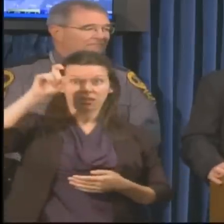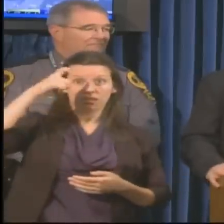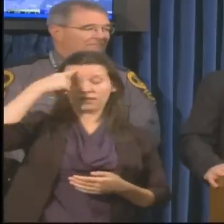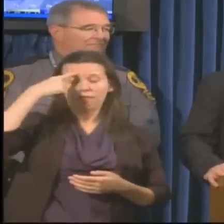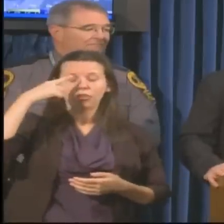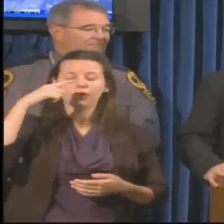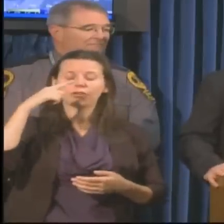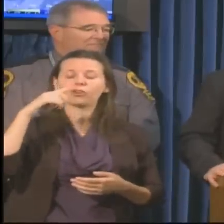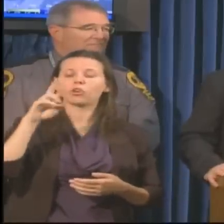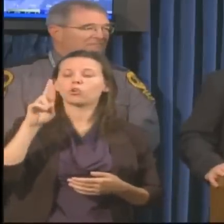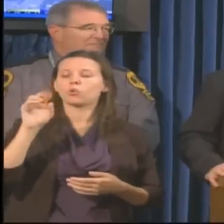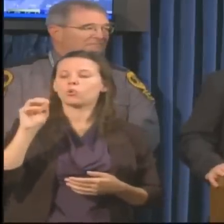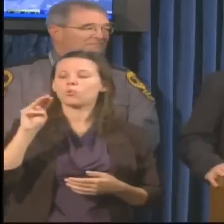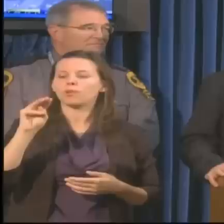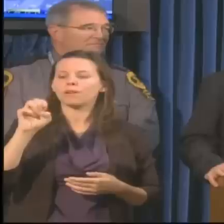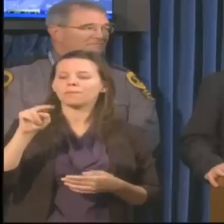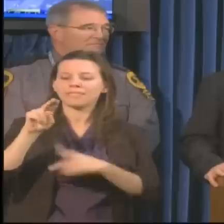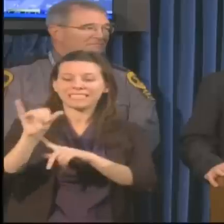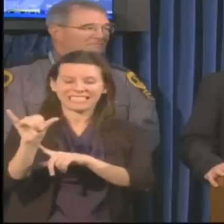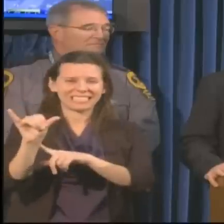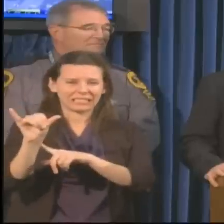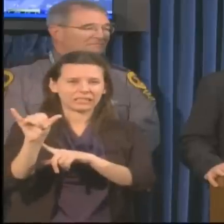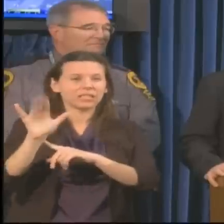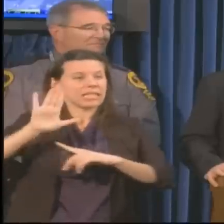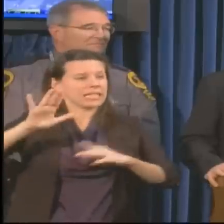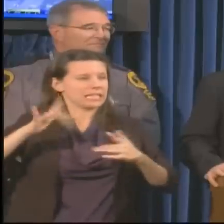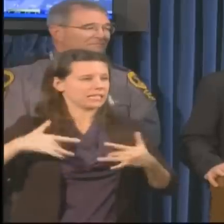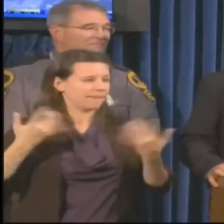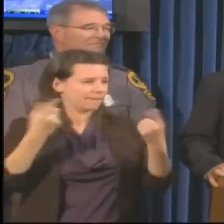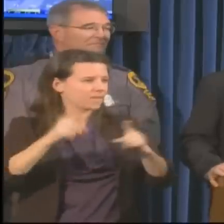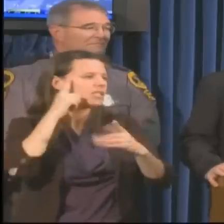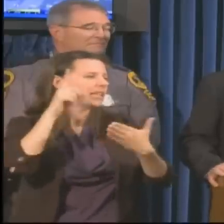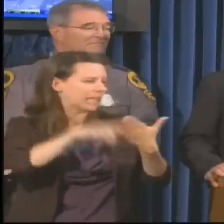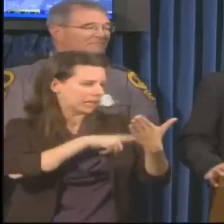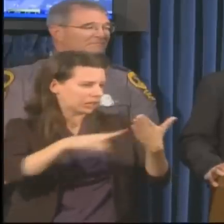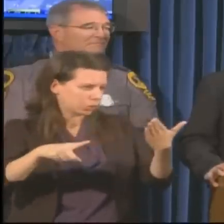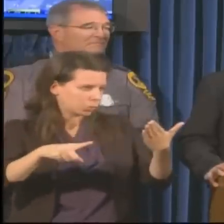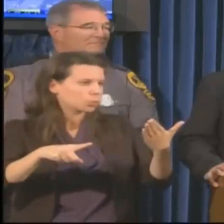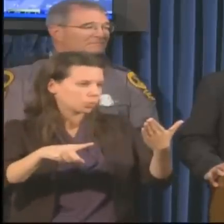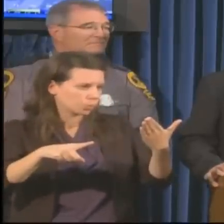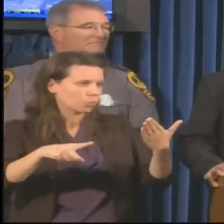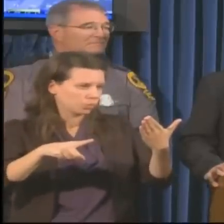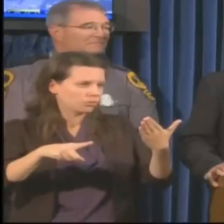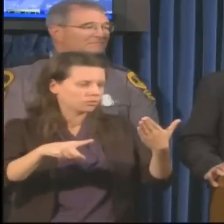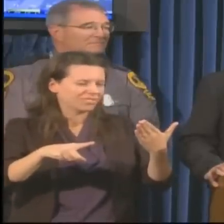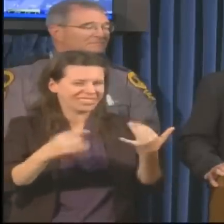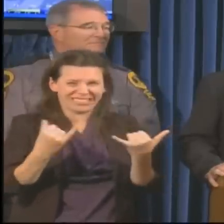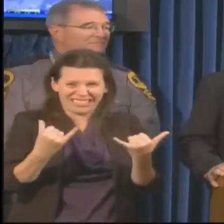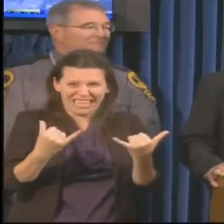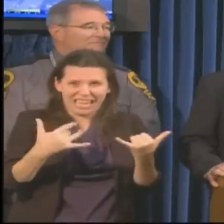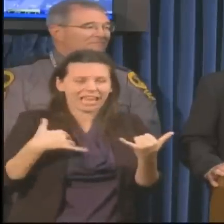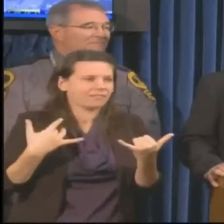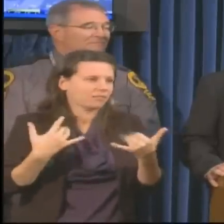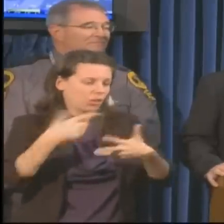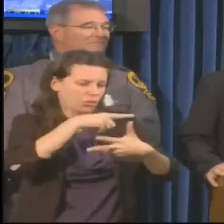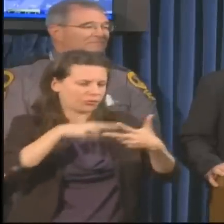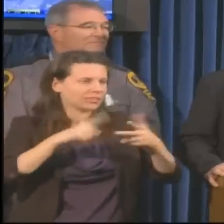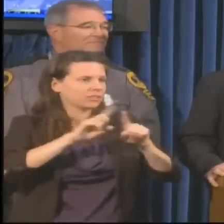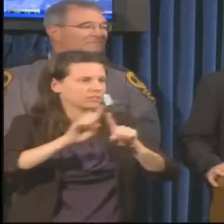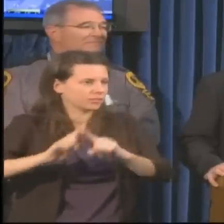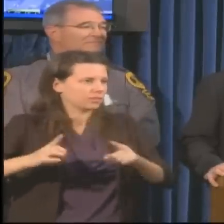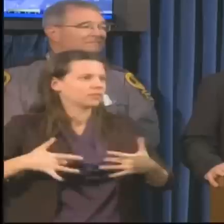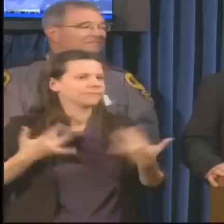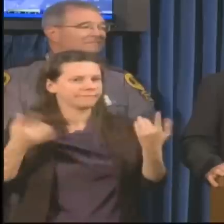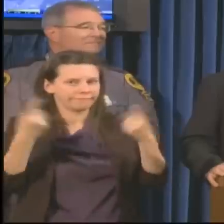work in canceling the events today. He called me yesterday to get the full report, and they decided to cancel all three of the events today.